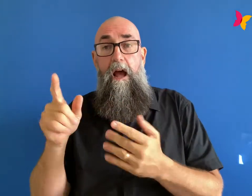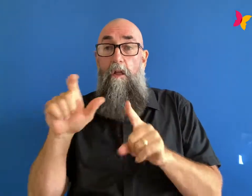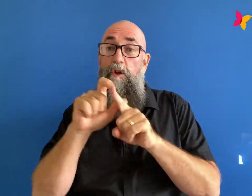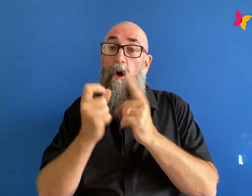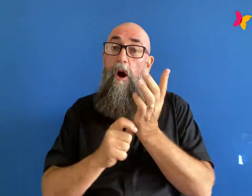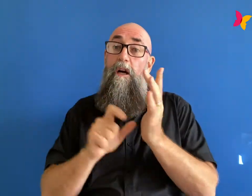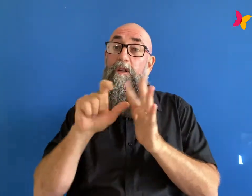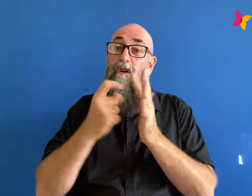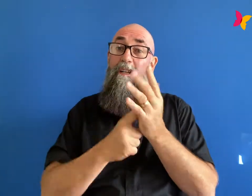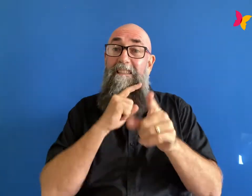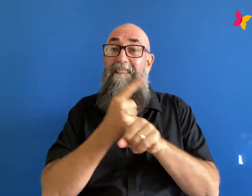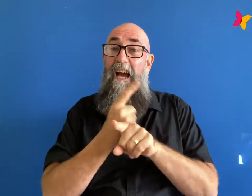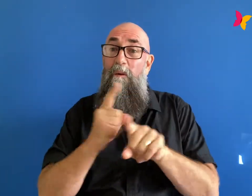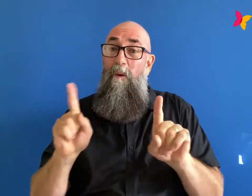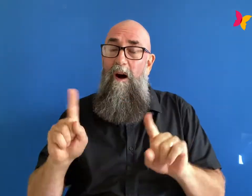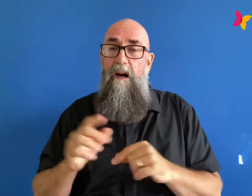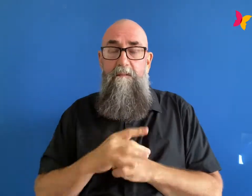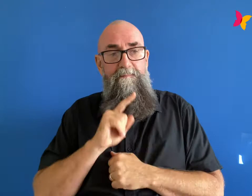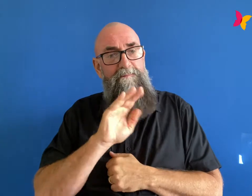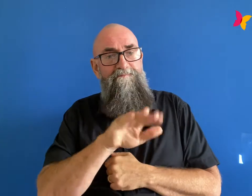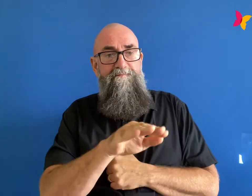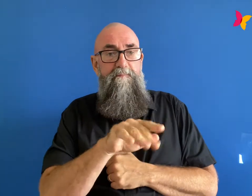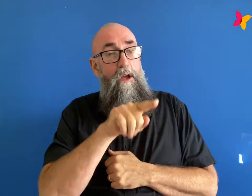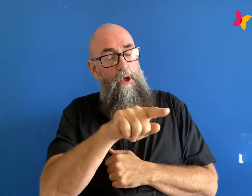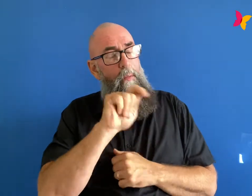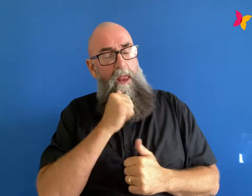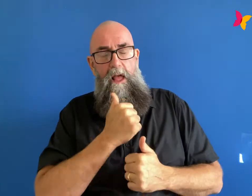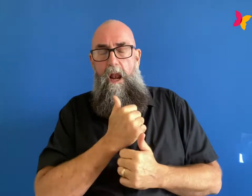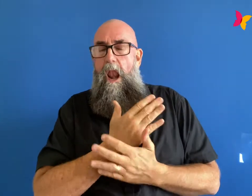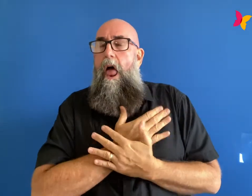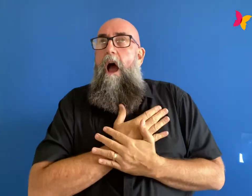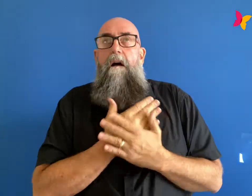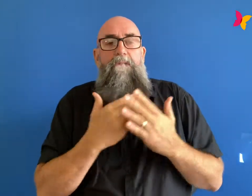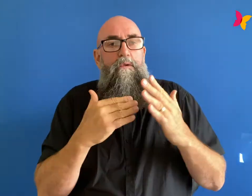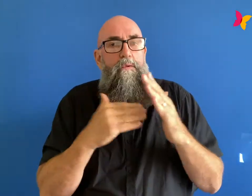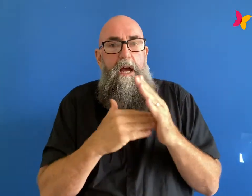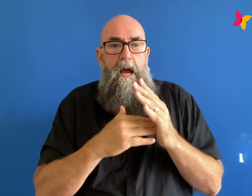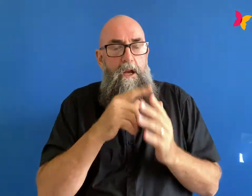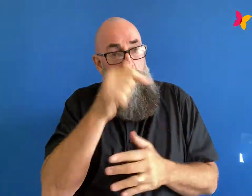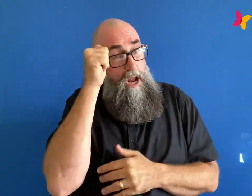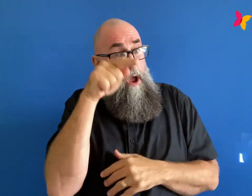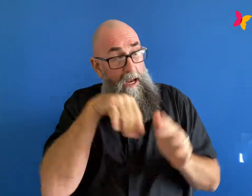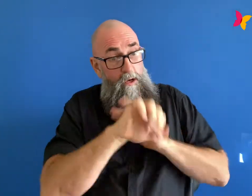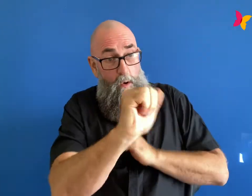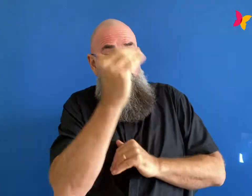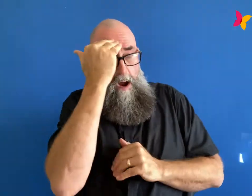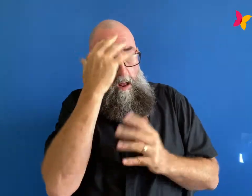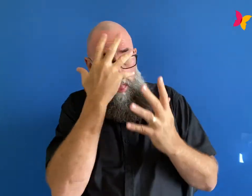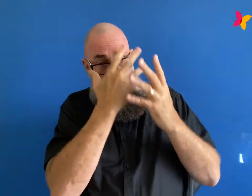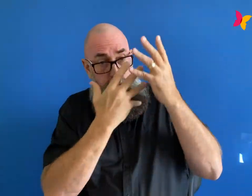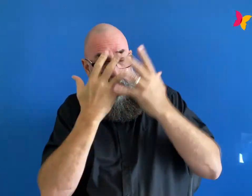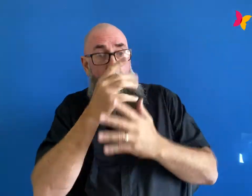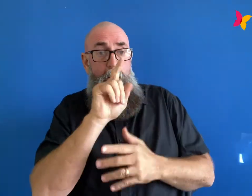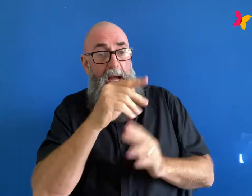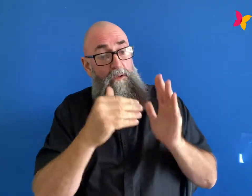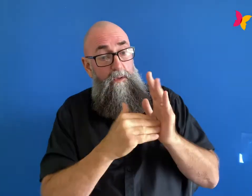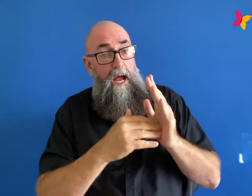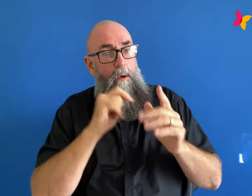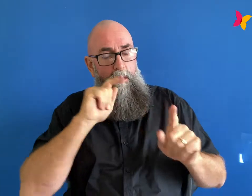of your life but i promise you'll be one of the best because today's the day that you're turning things around and it literally clicked in my head at that moment